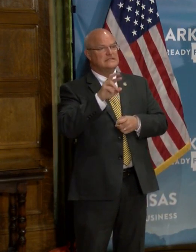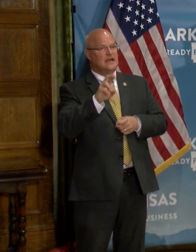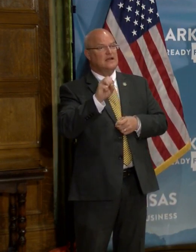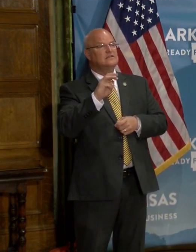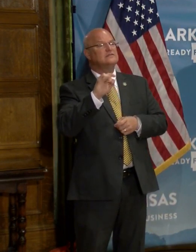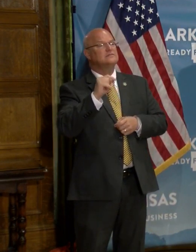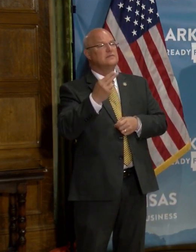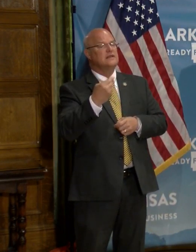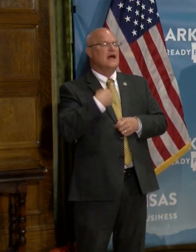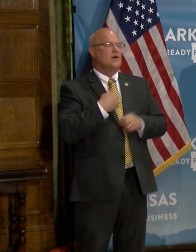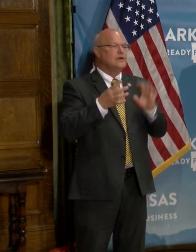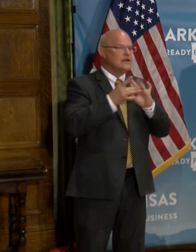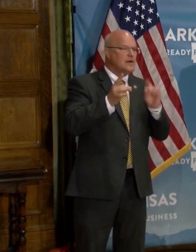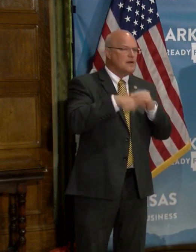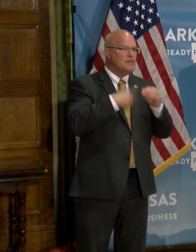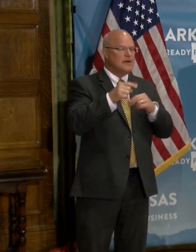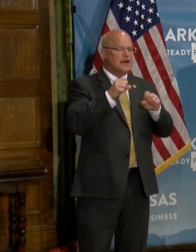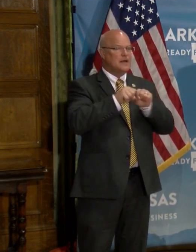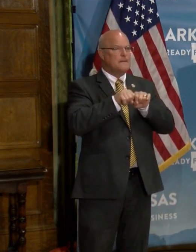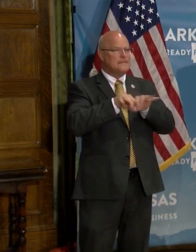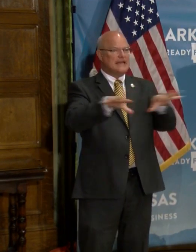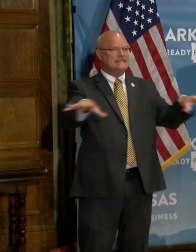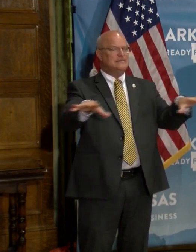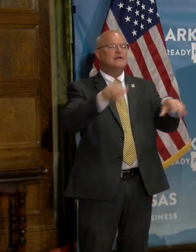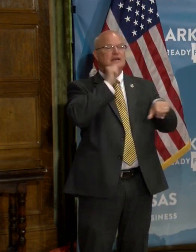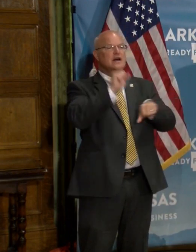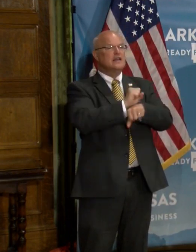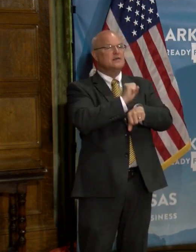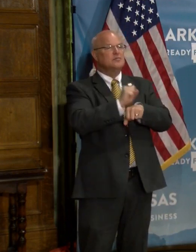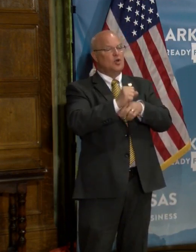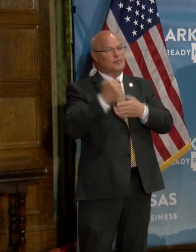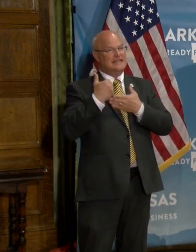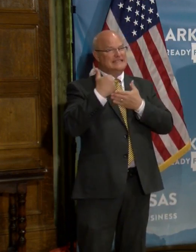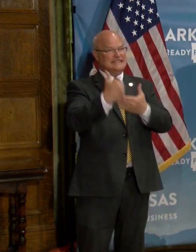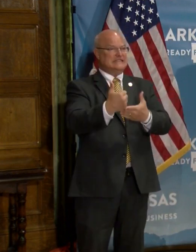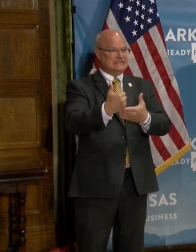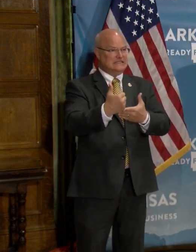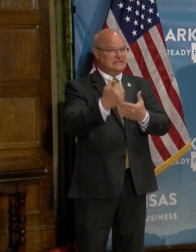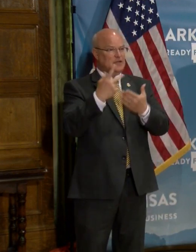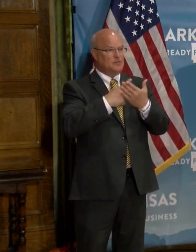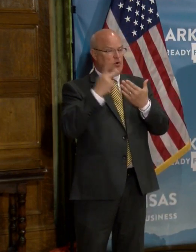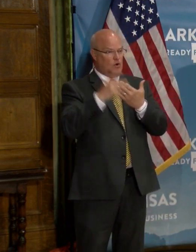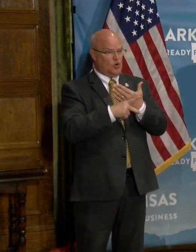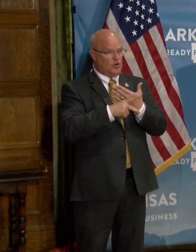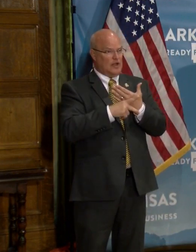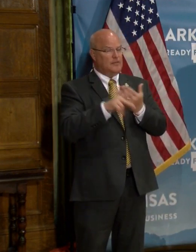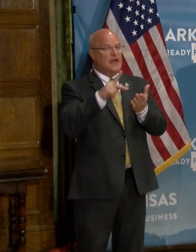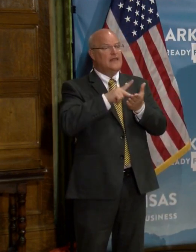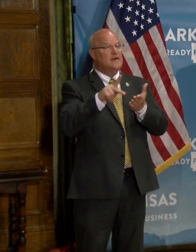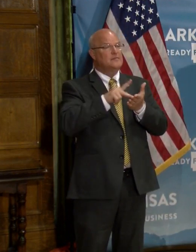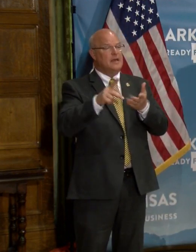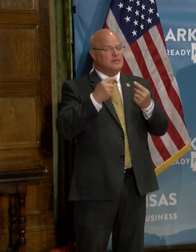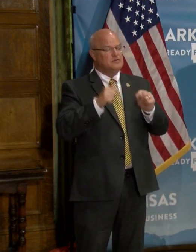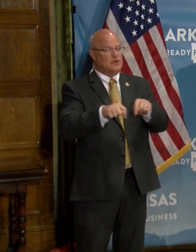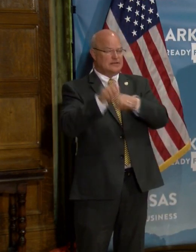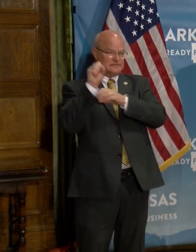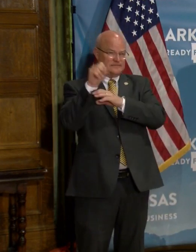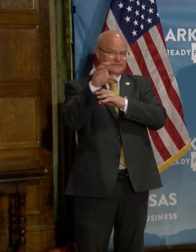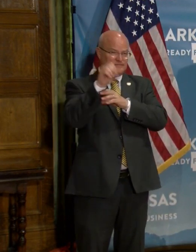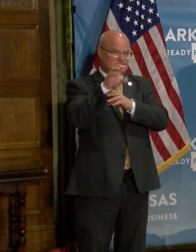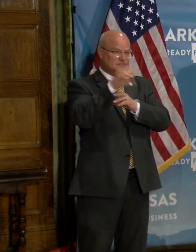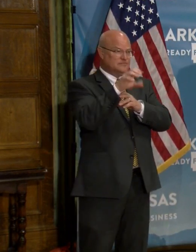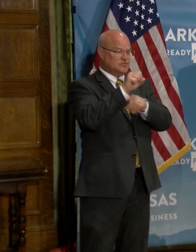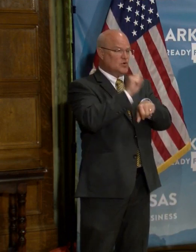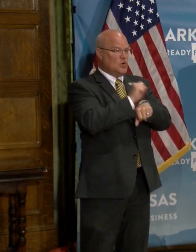comment for a moment on our pandemic unemployment assistance program and the payments we're trying to get to our gig